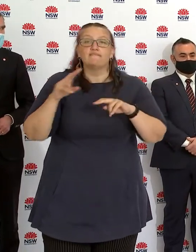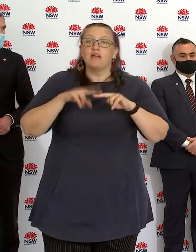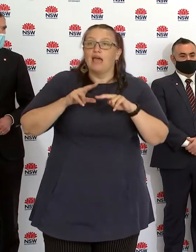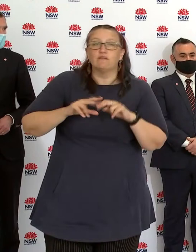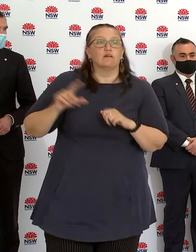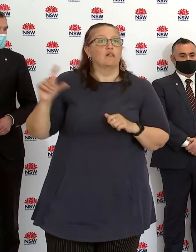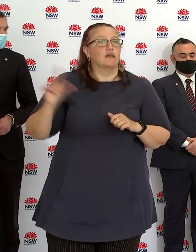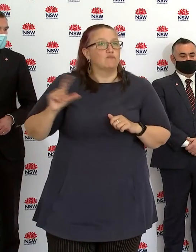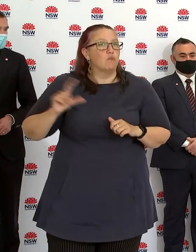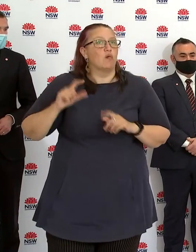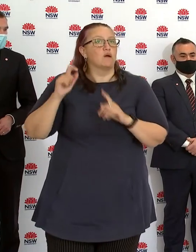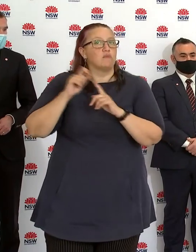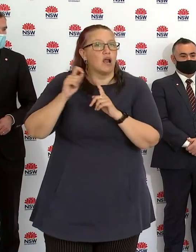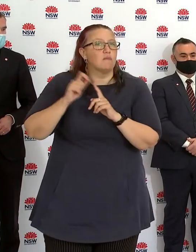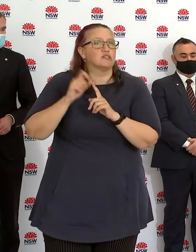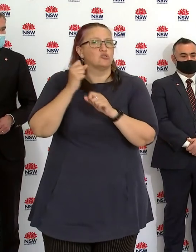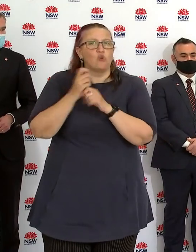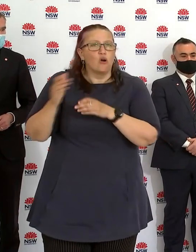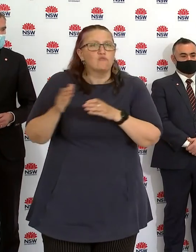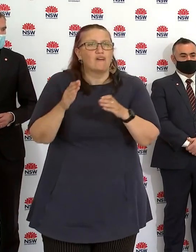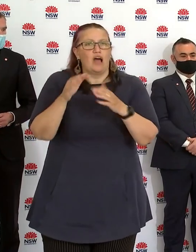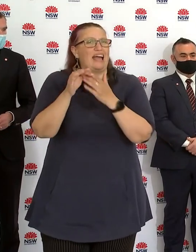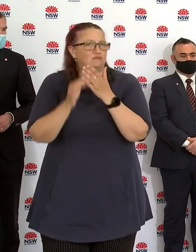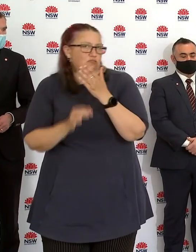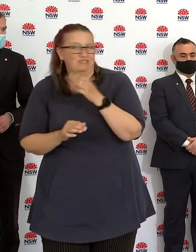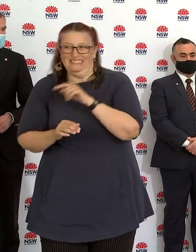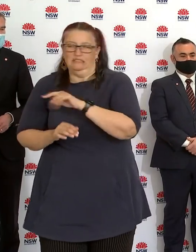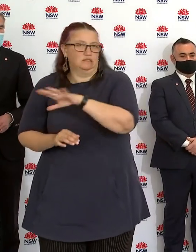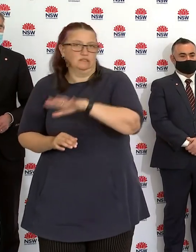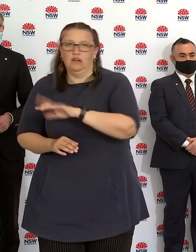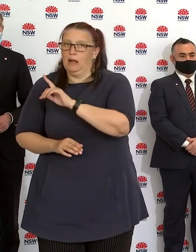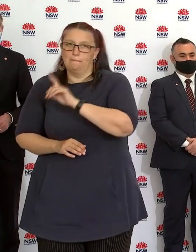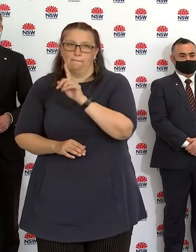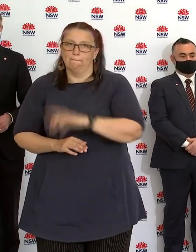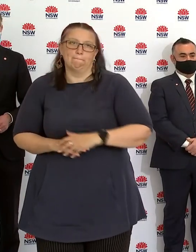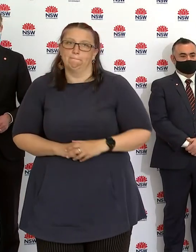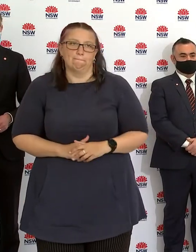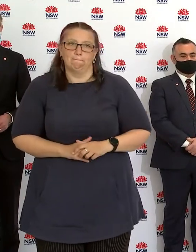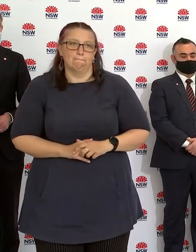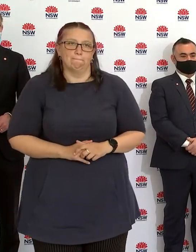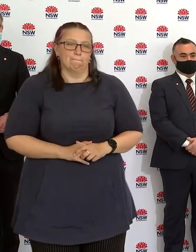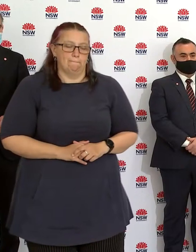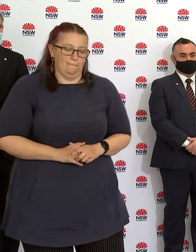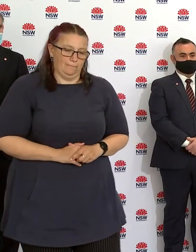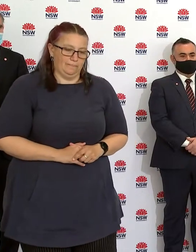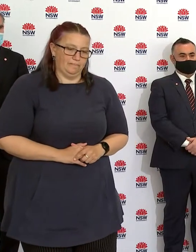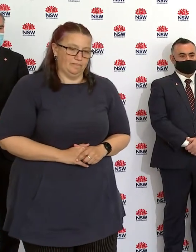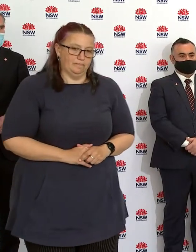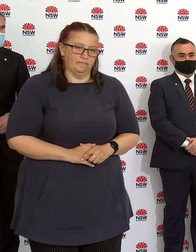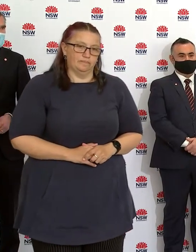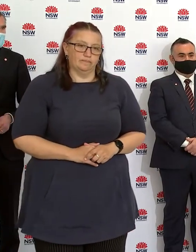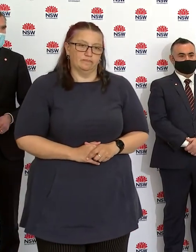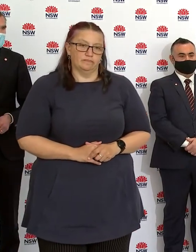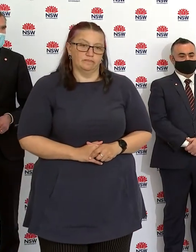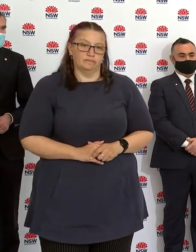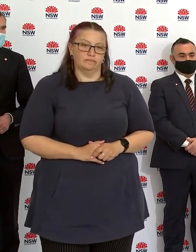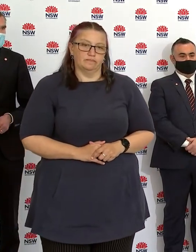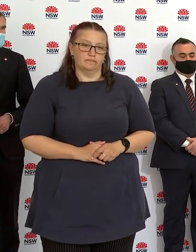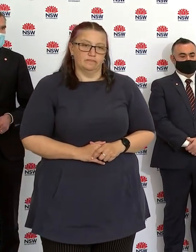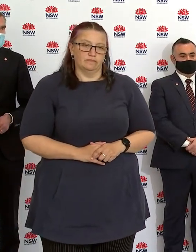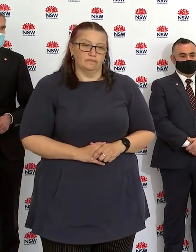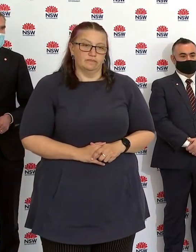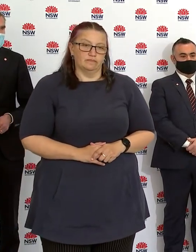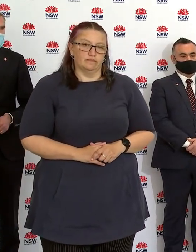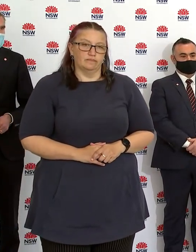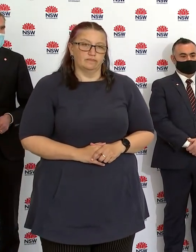within those eight local government areas, which were specified. I also want to stress that we appreciate that this